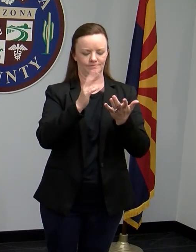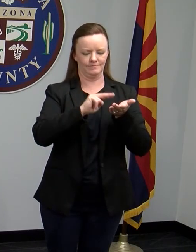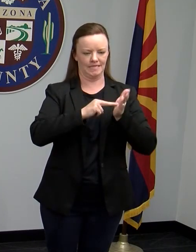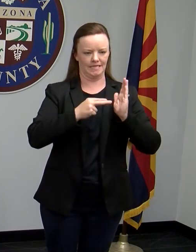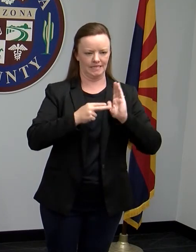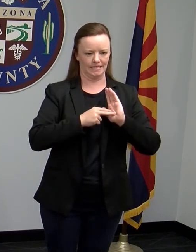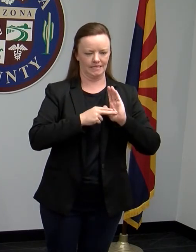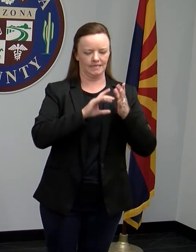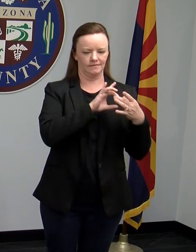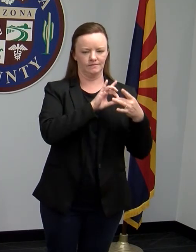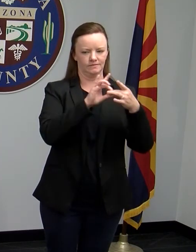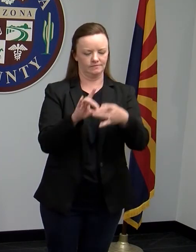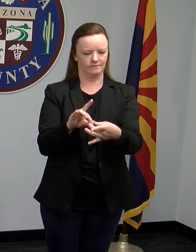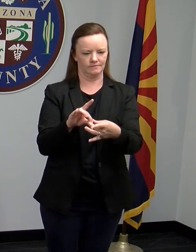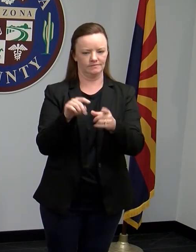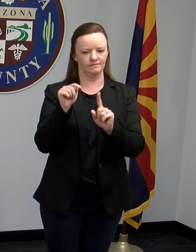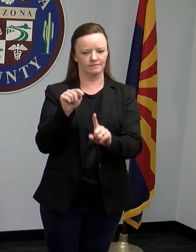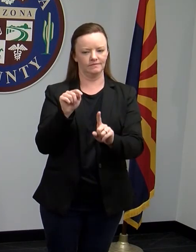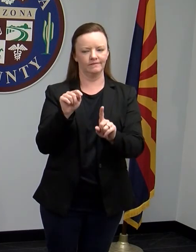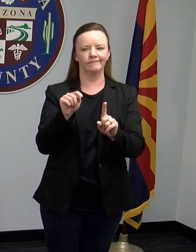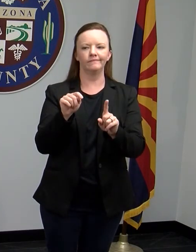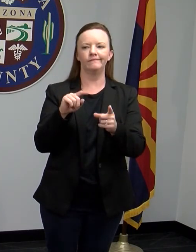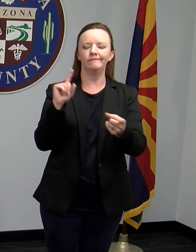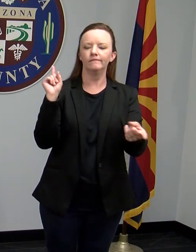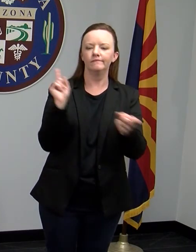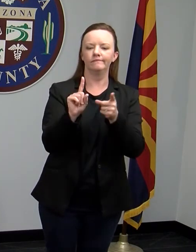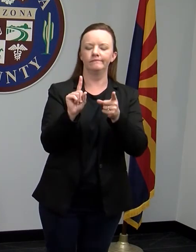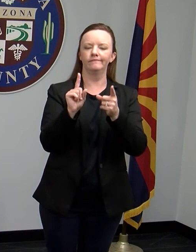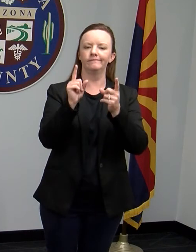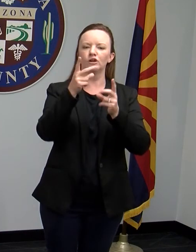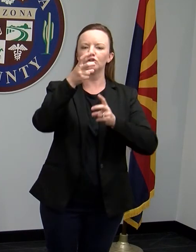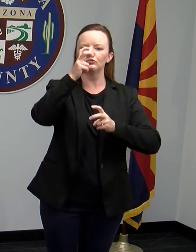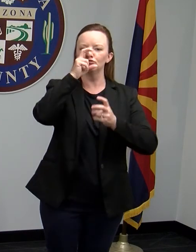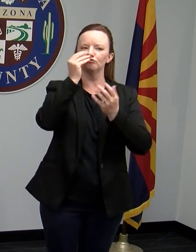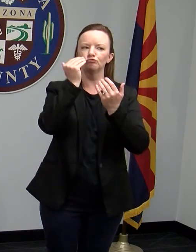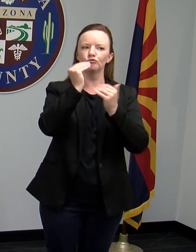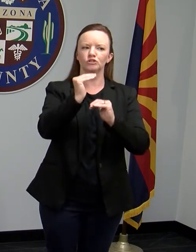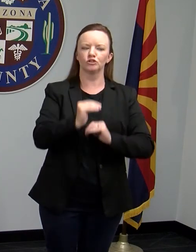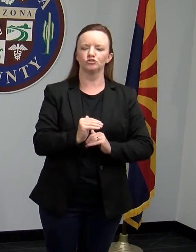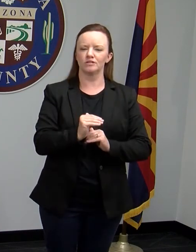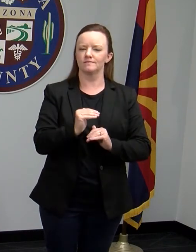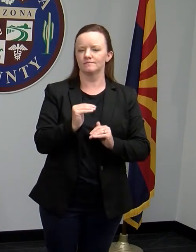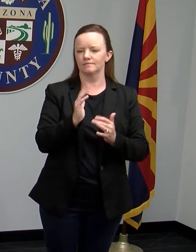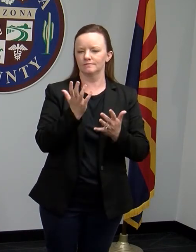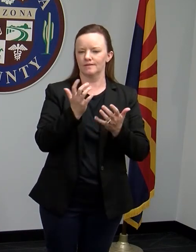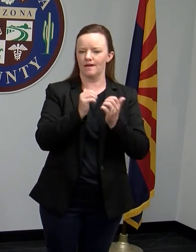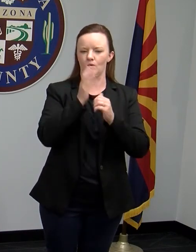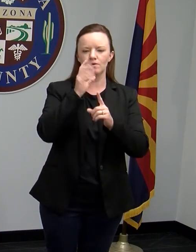toward loosening of restrictions on our lives?